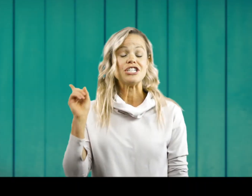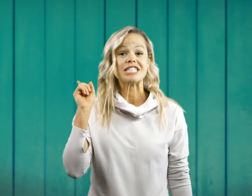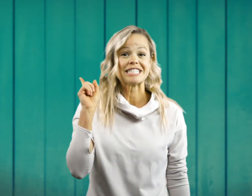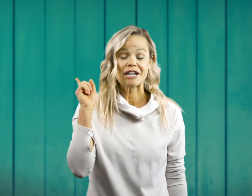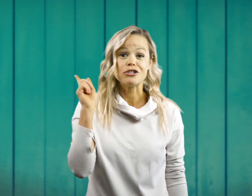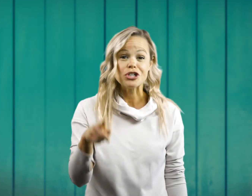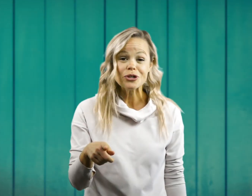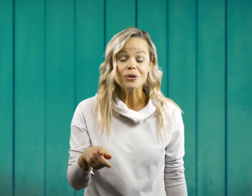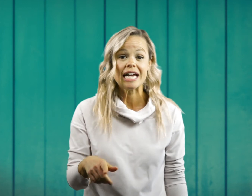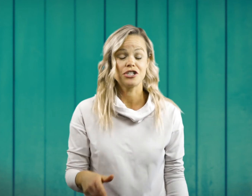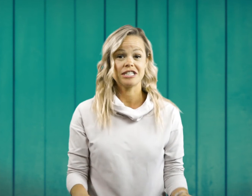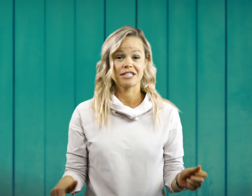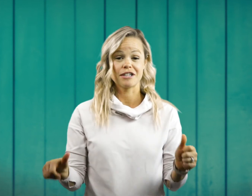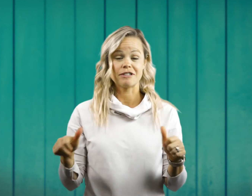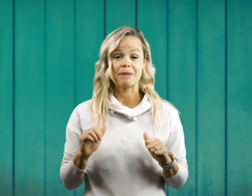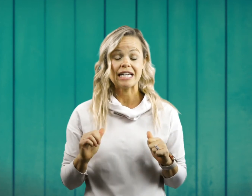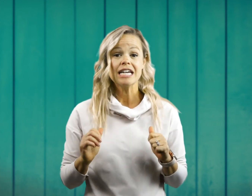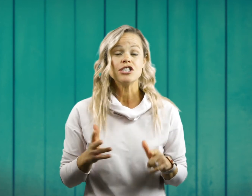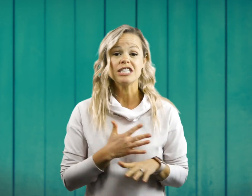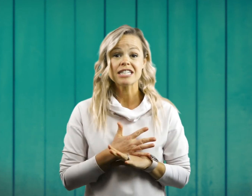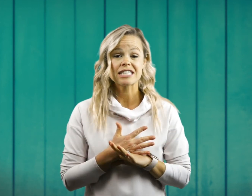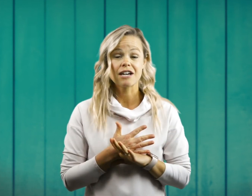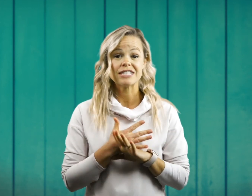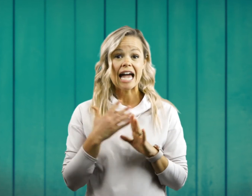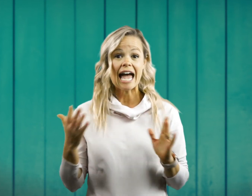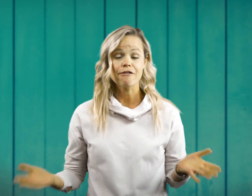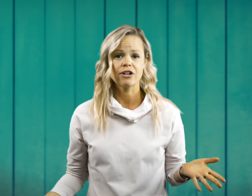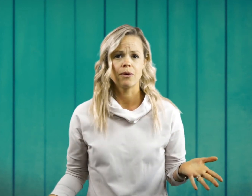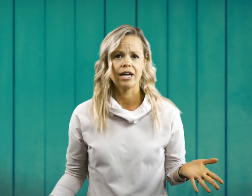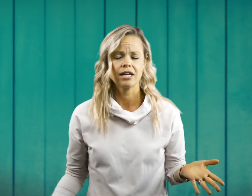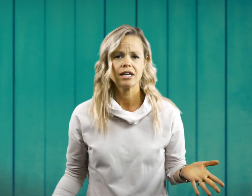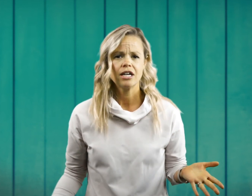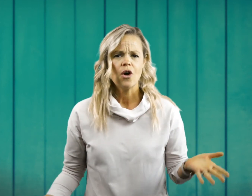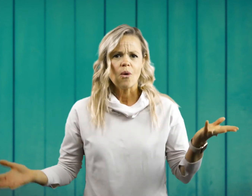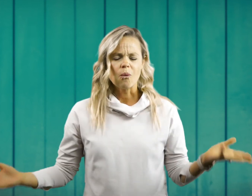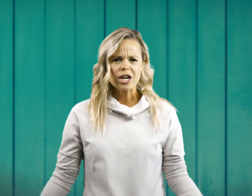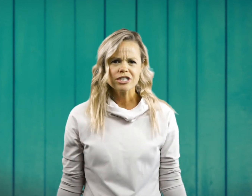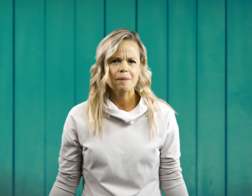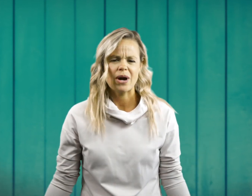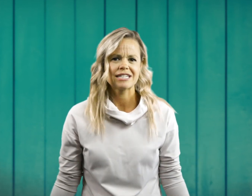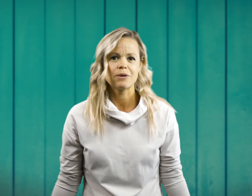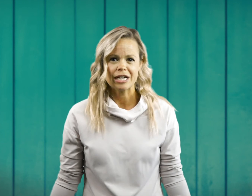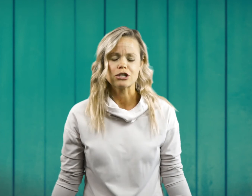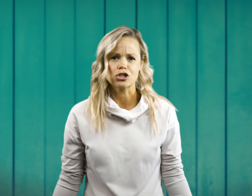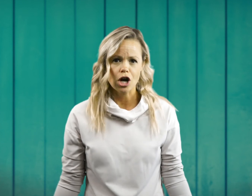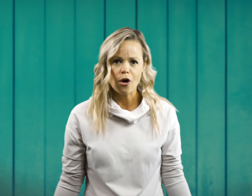Jesus loves you. And Jesus loves me. Jesus loves everyone. What are some ways that we can show